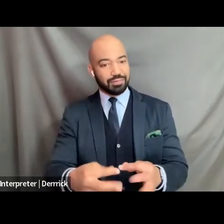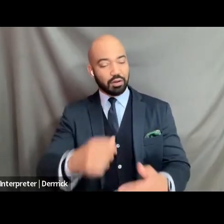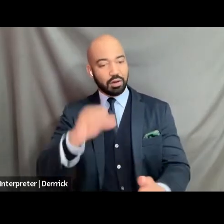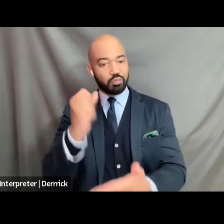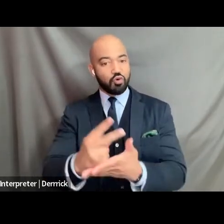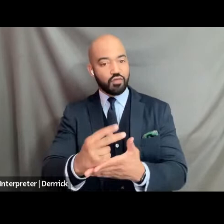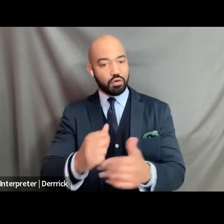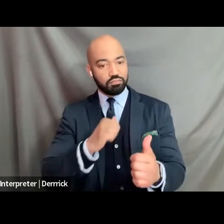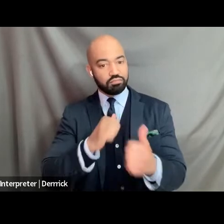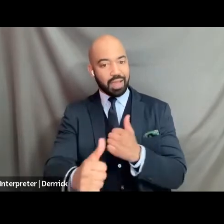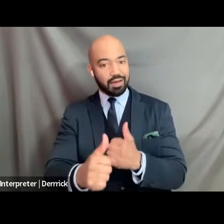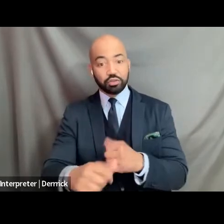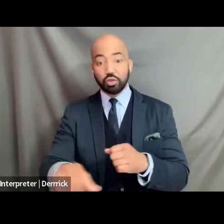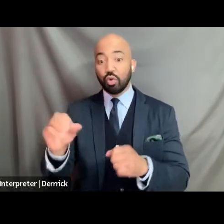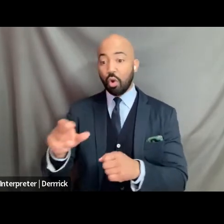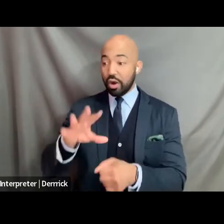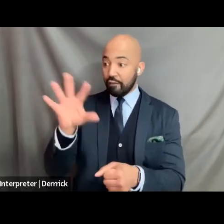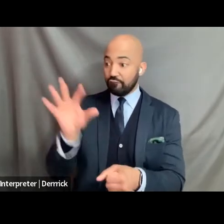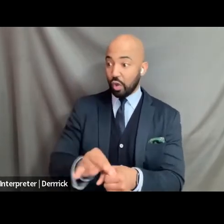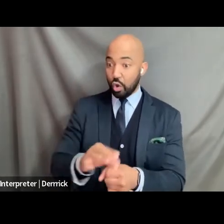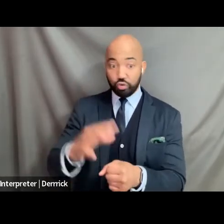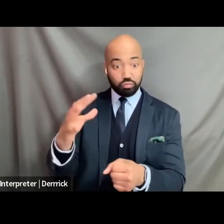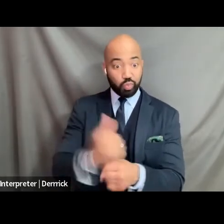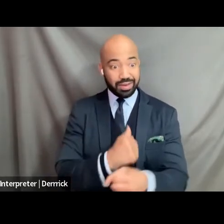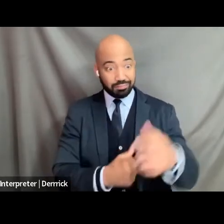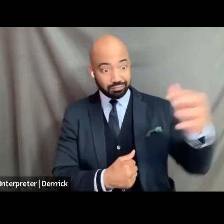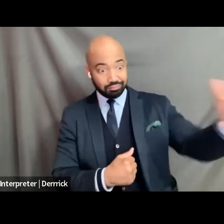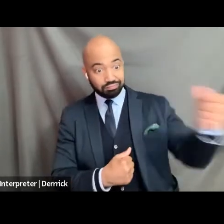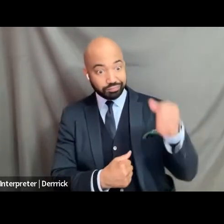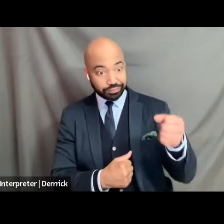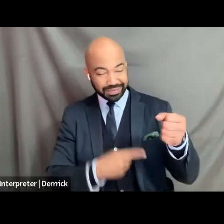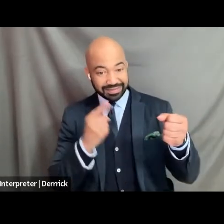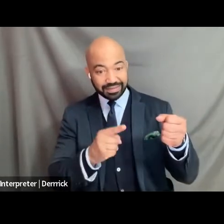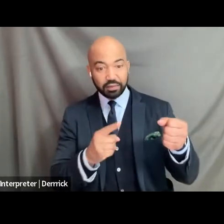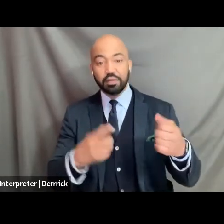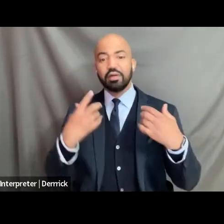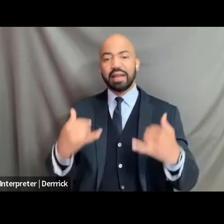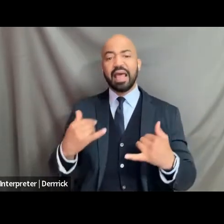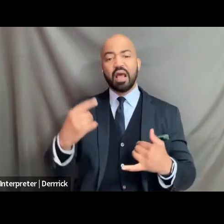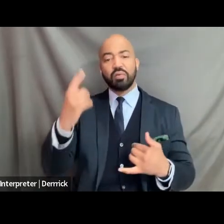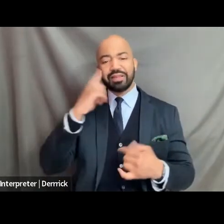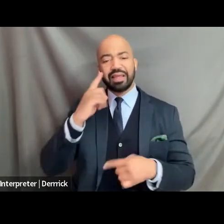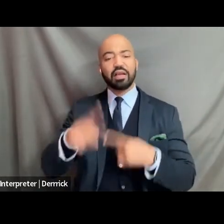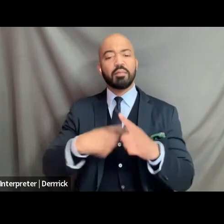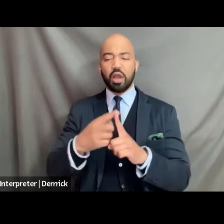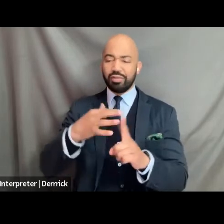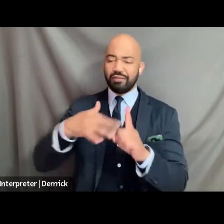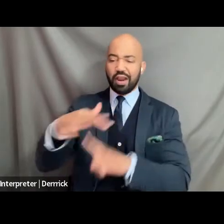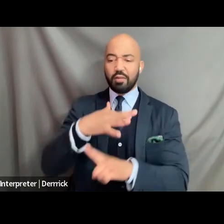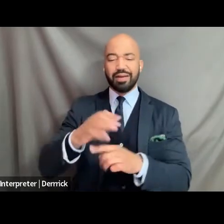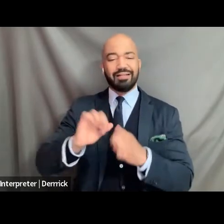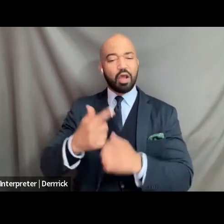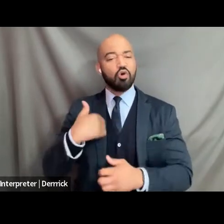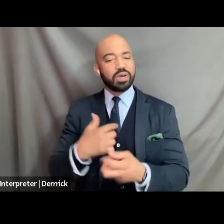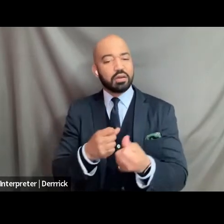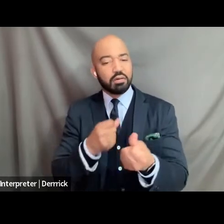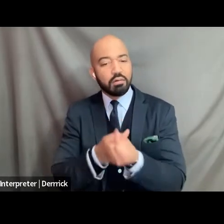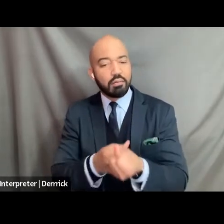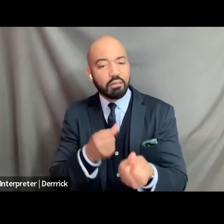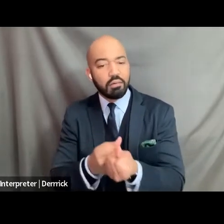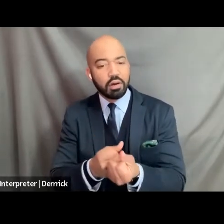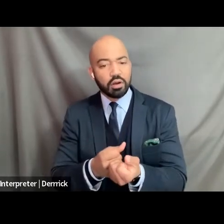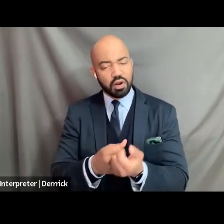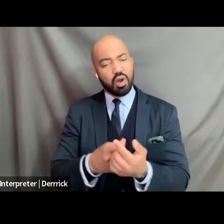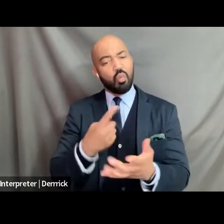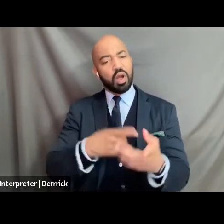we are thinking about the conditions under which we will be doing our advocacy what are the conditions under which